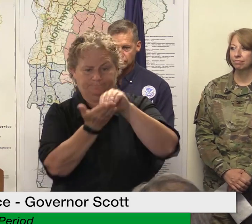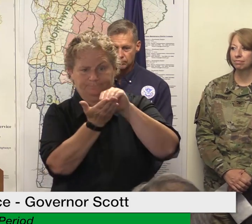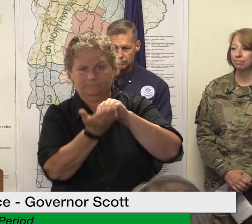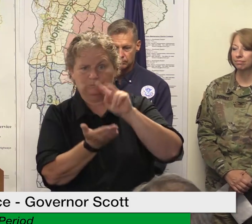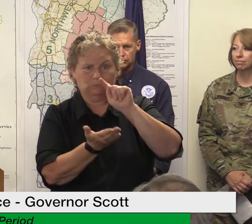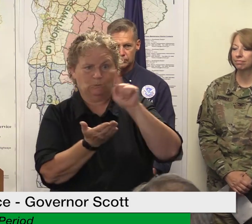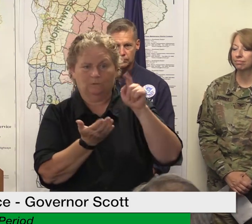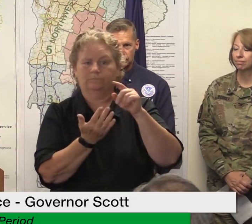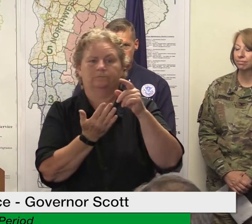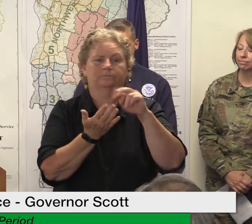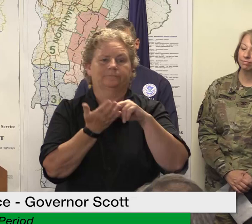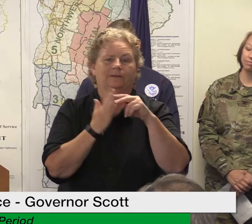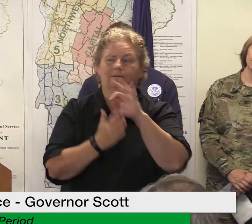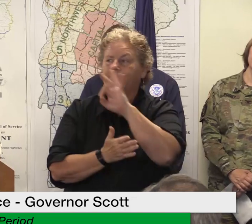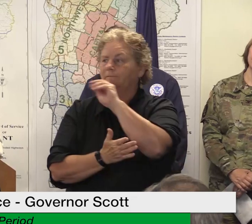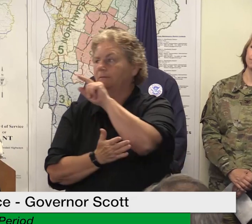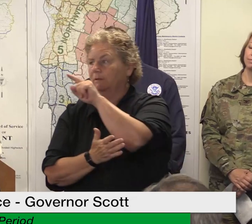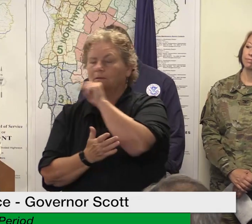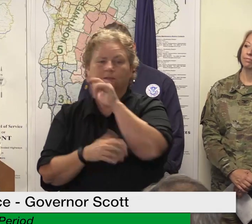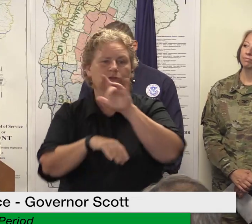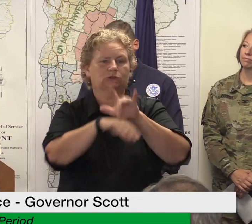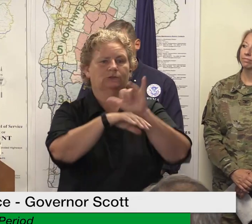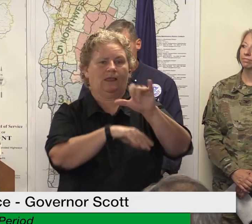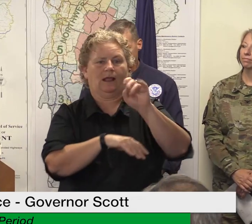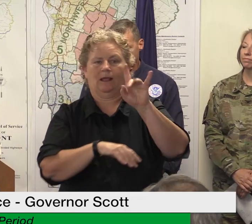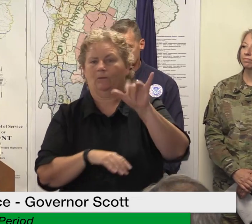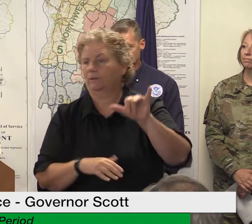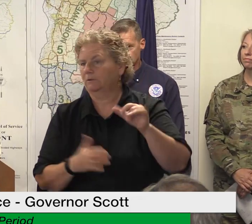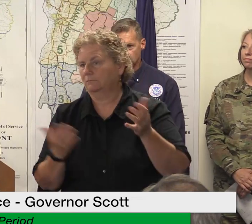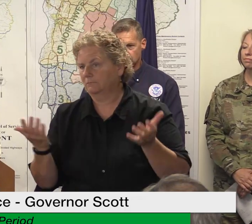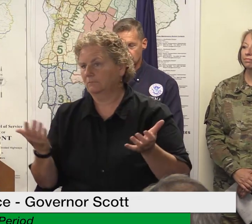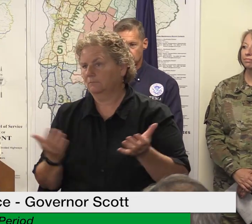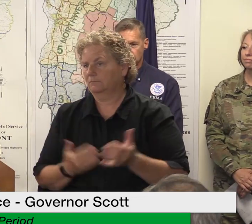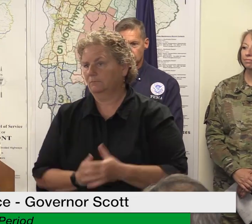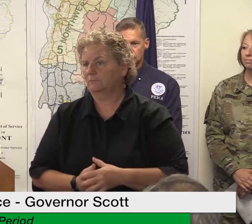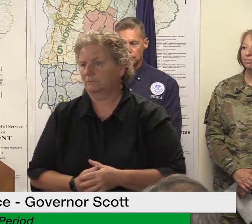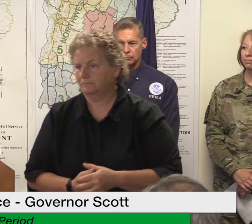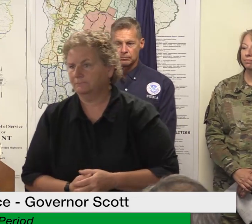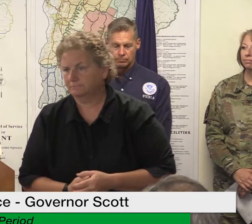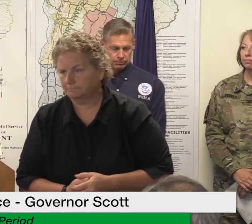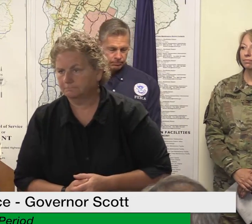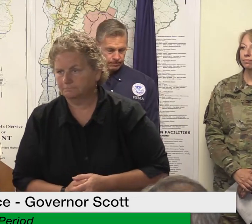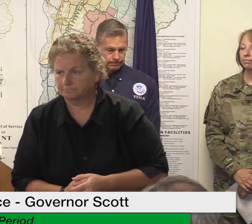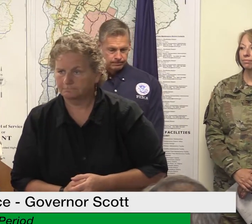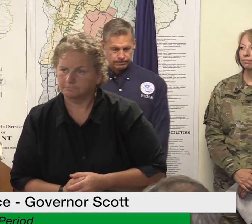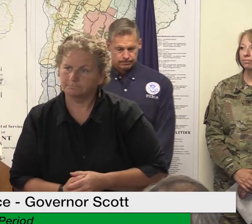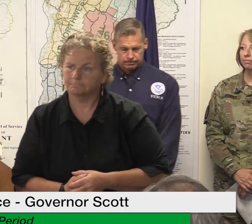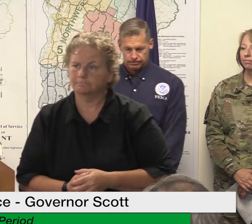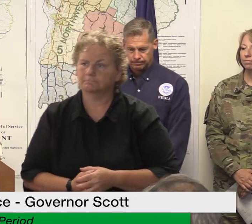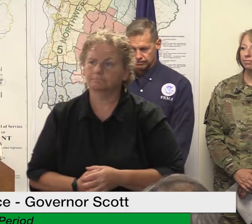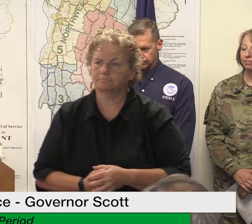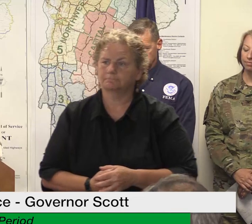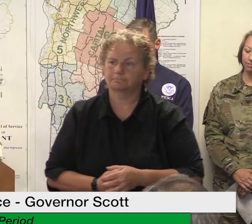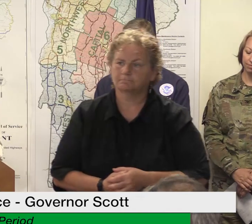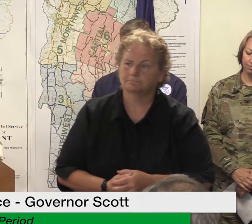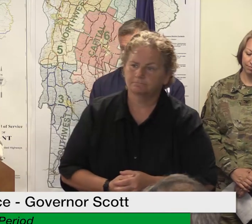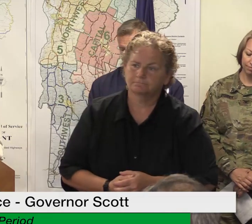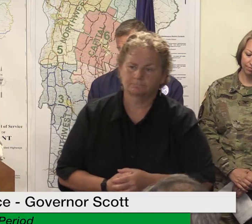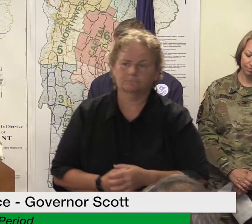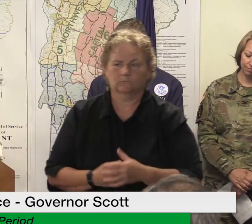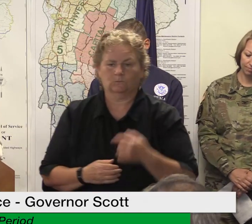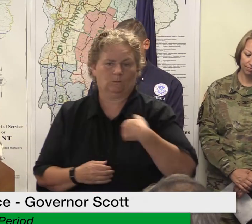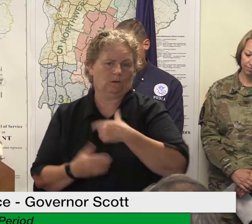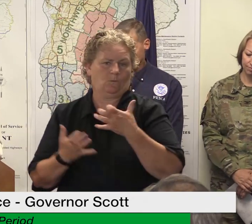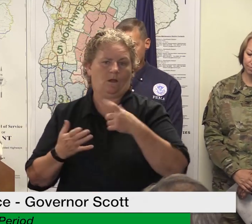amount and so we we just want you to to help us meet that threshold so